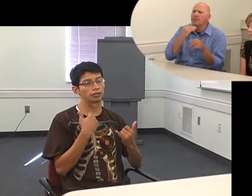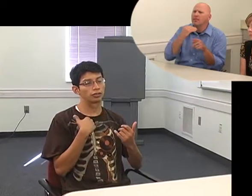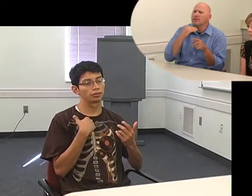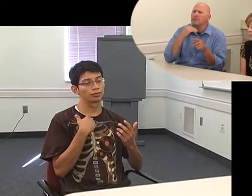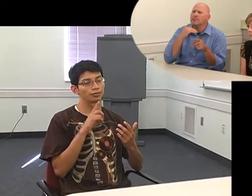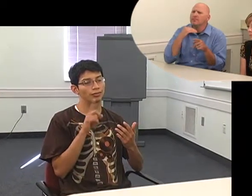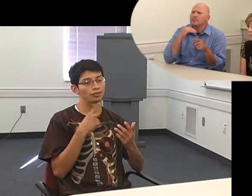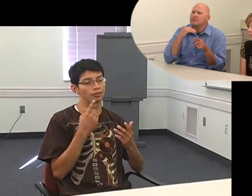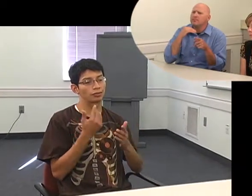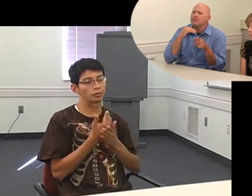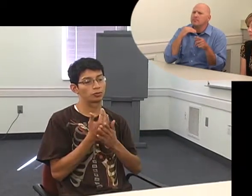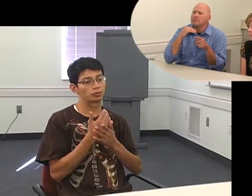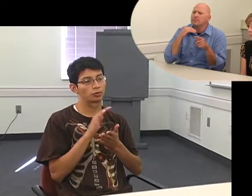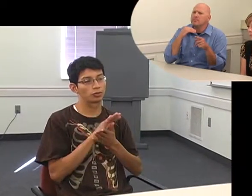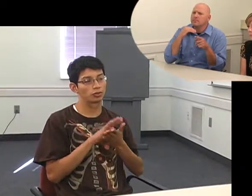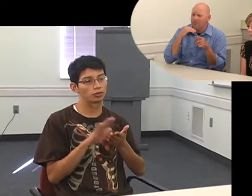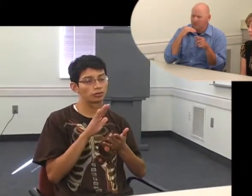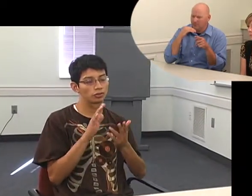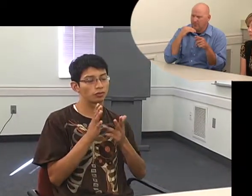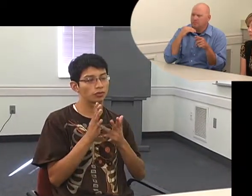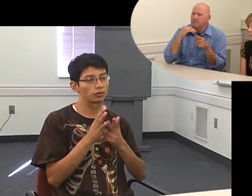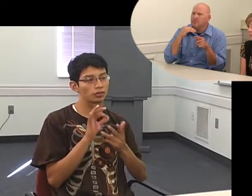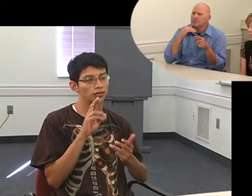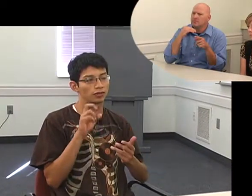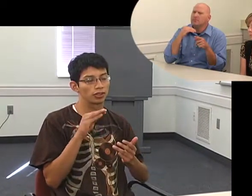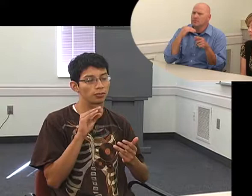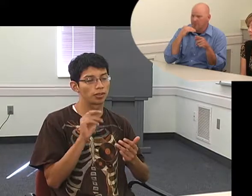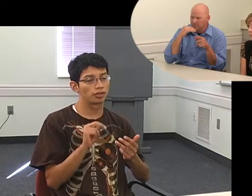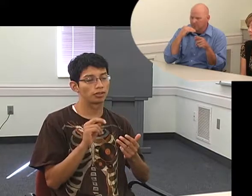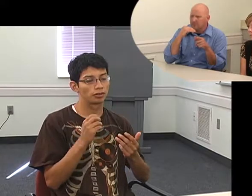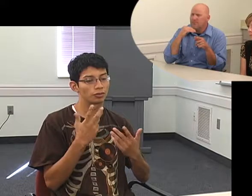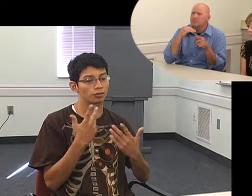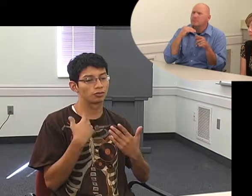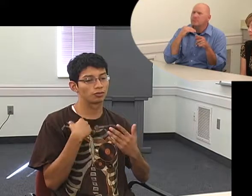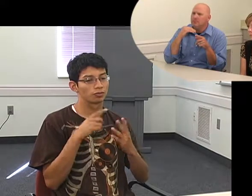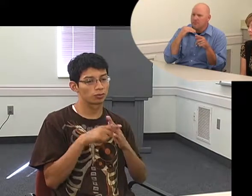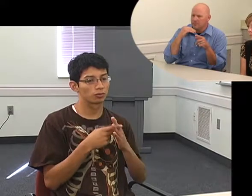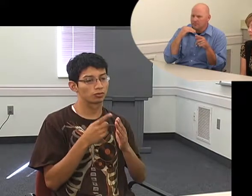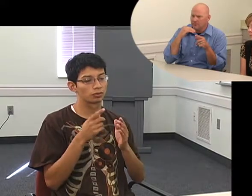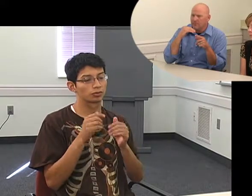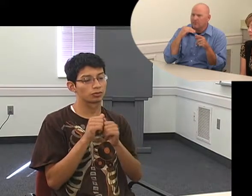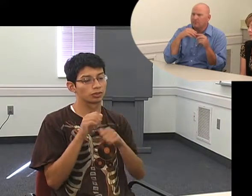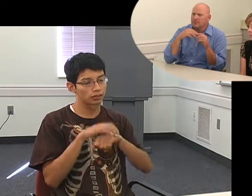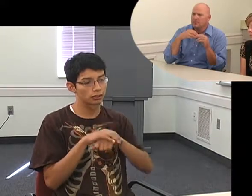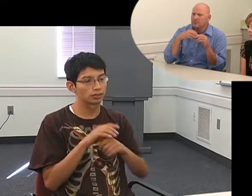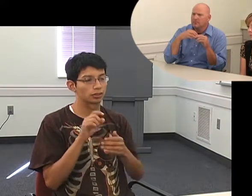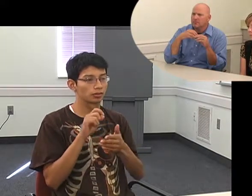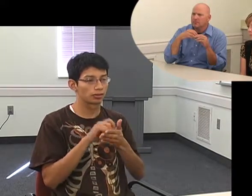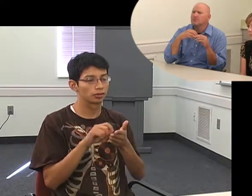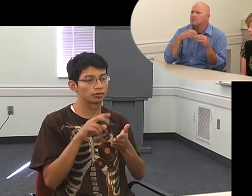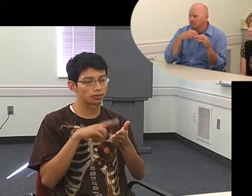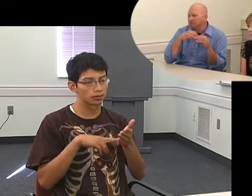Is-13 Is it a